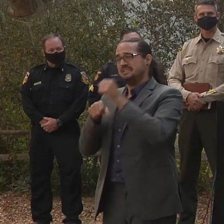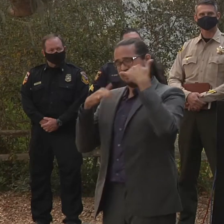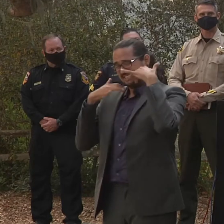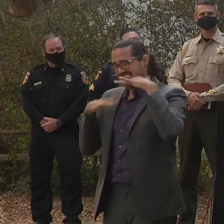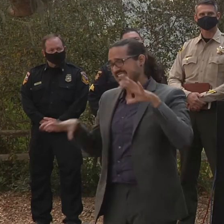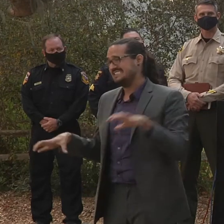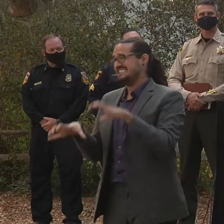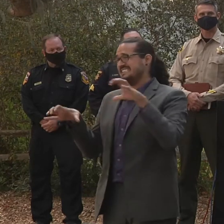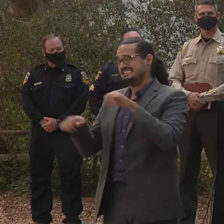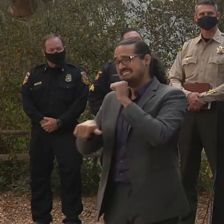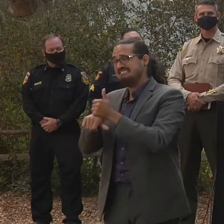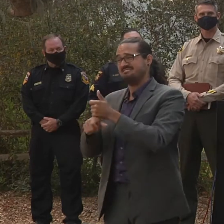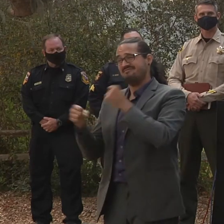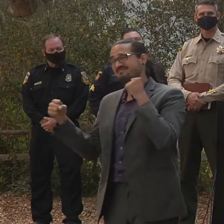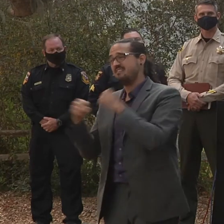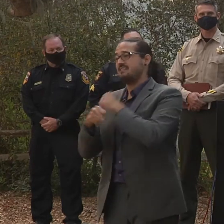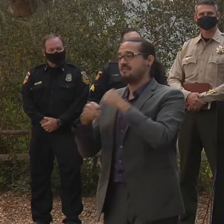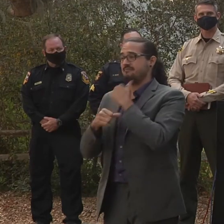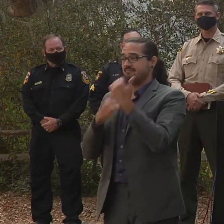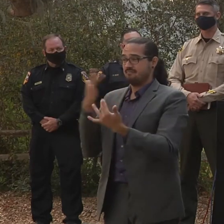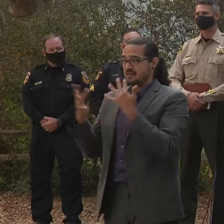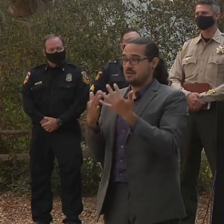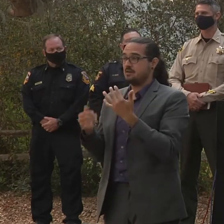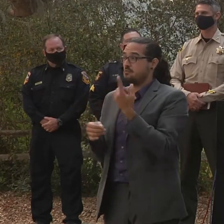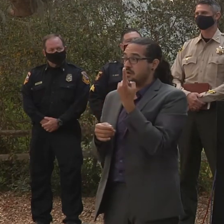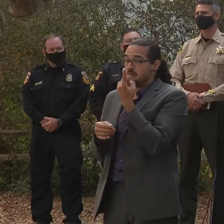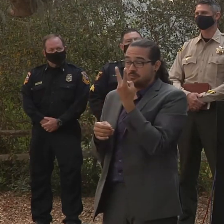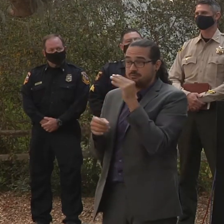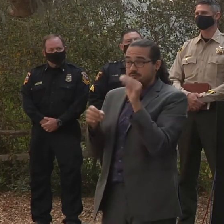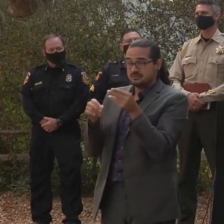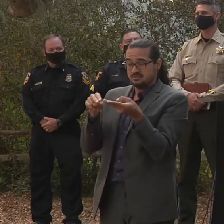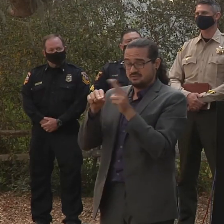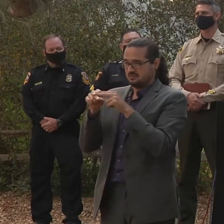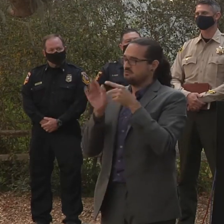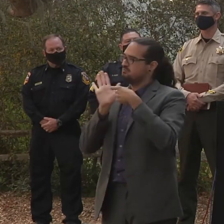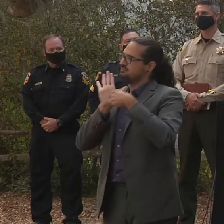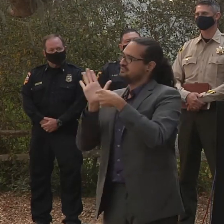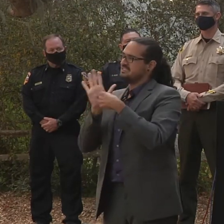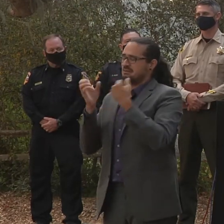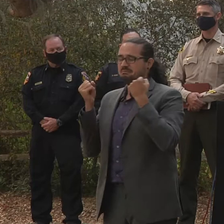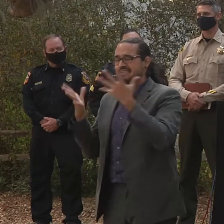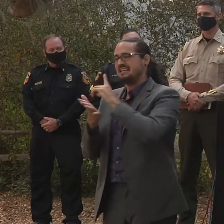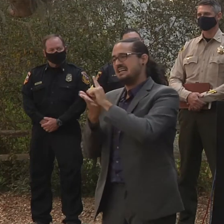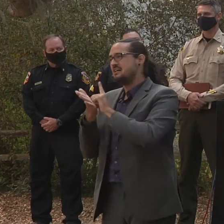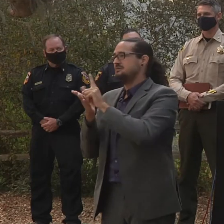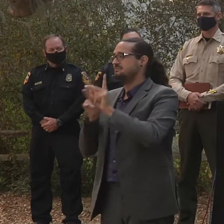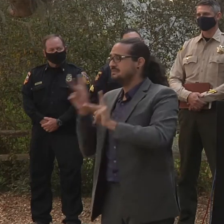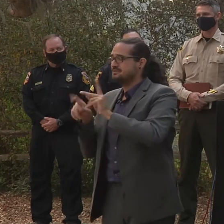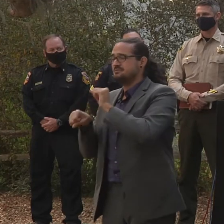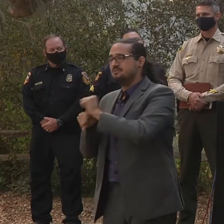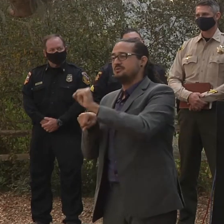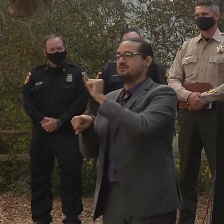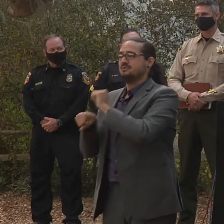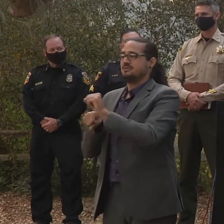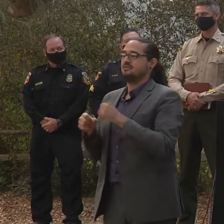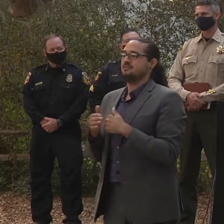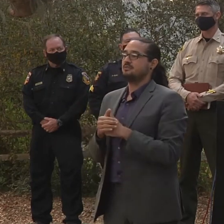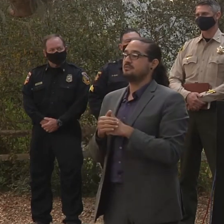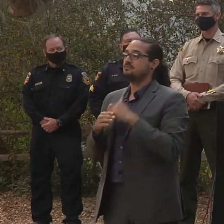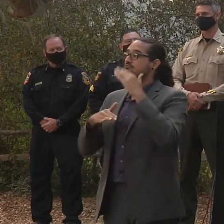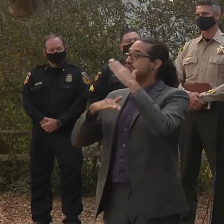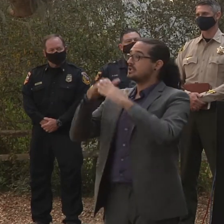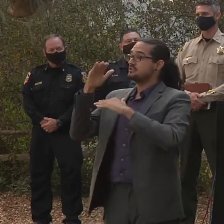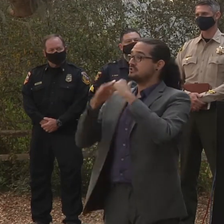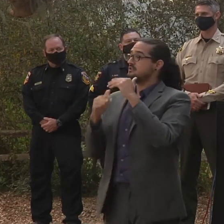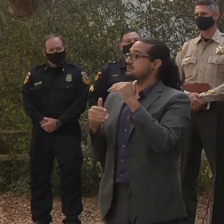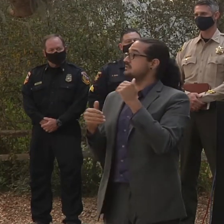getting containment in the fire perimeter. As far as the number of structures threatened, there are still over 24,000 structures